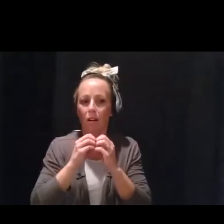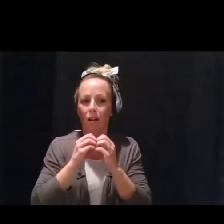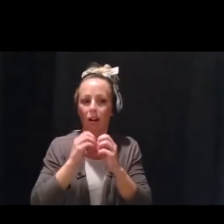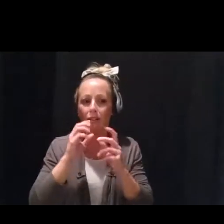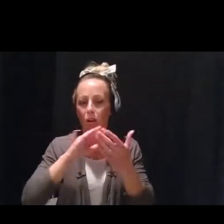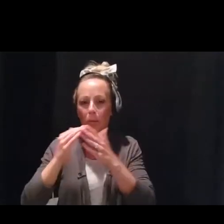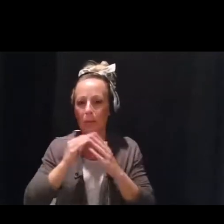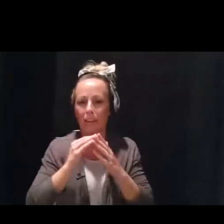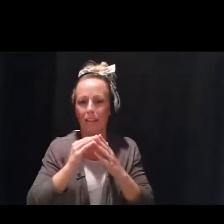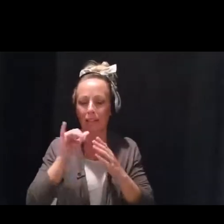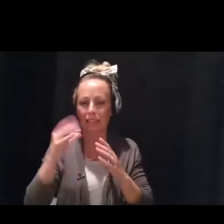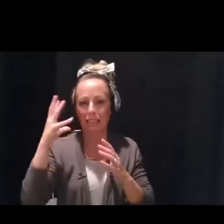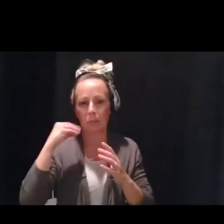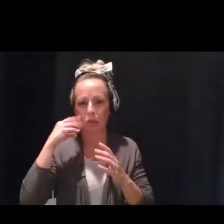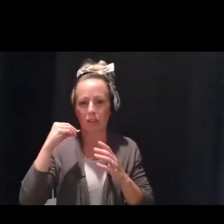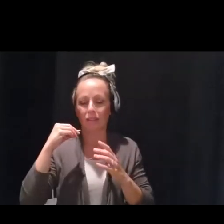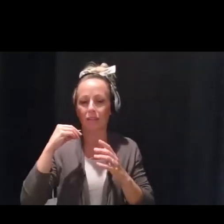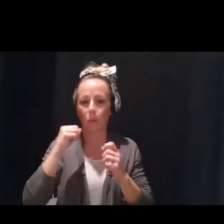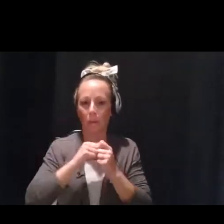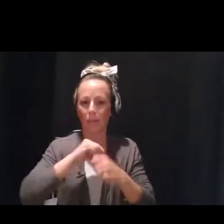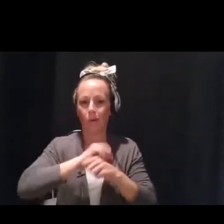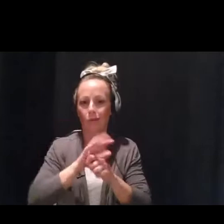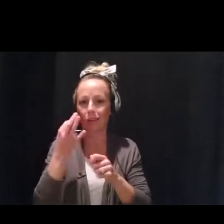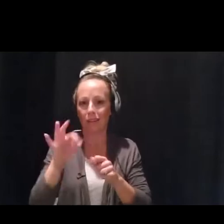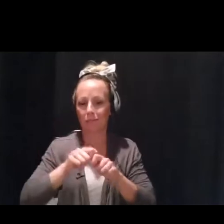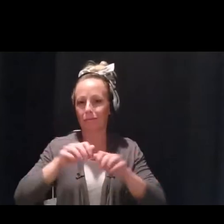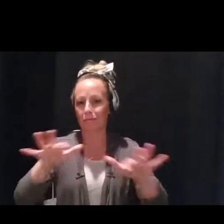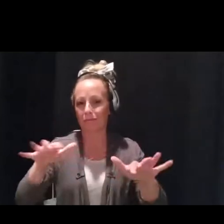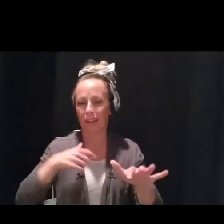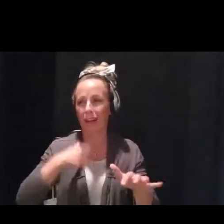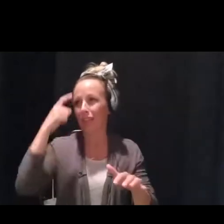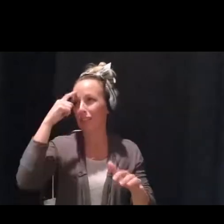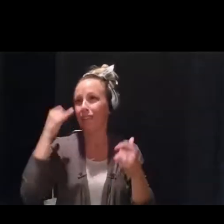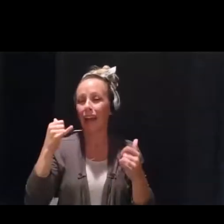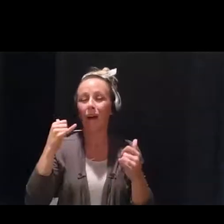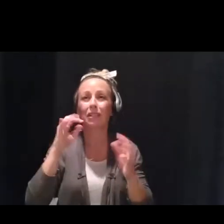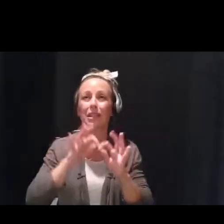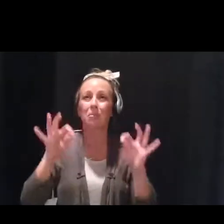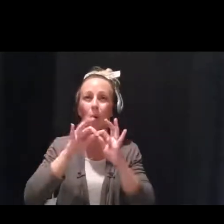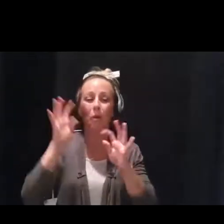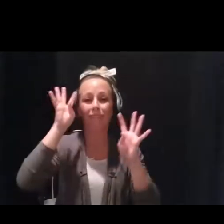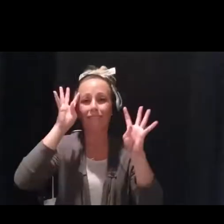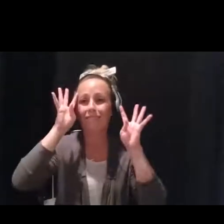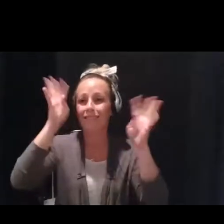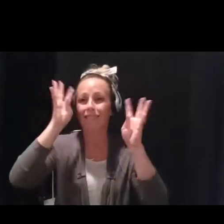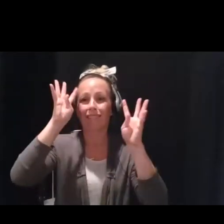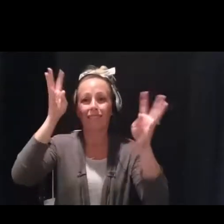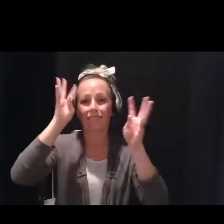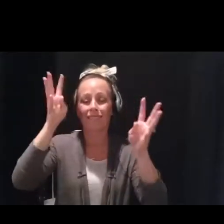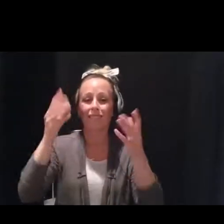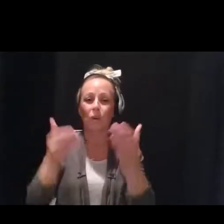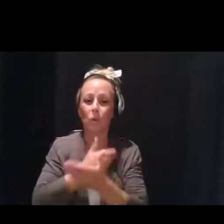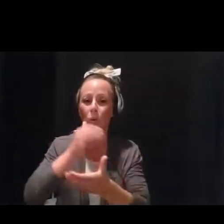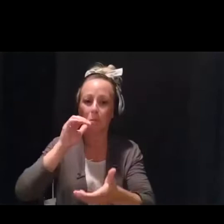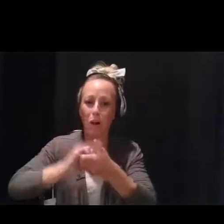And lastly, I just think this is a time for innovative thinking and partnerships and new initiatives